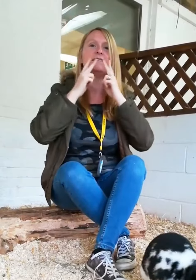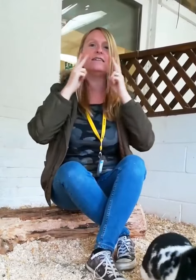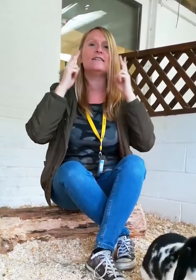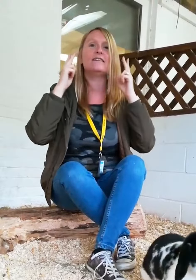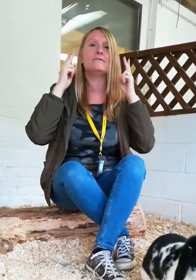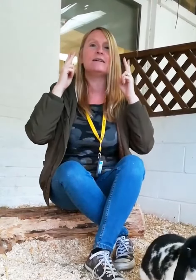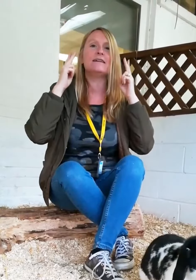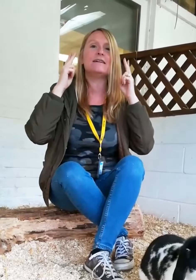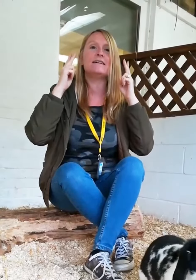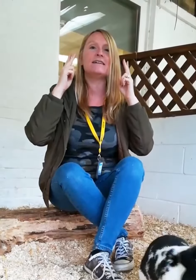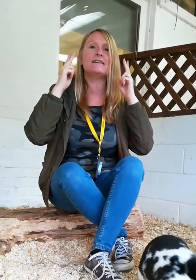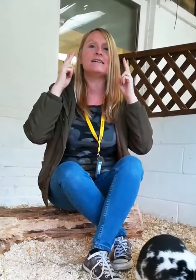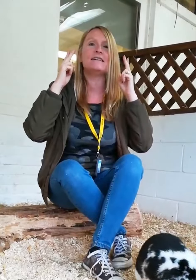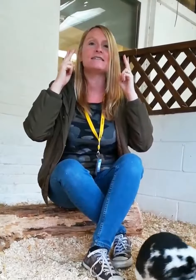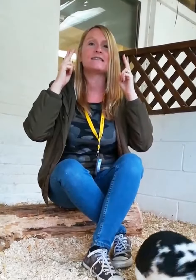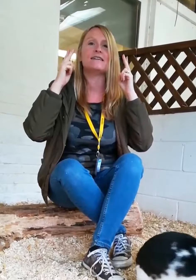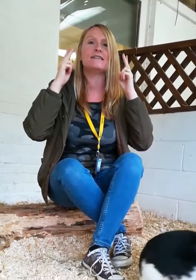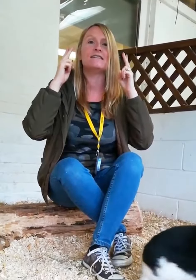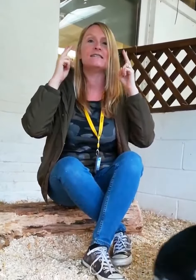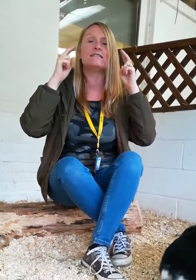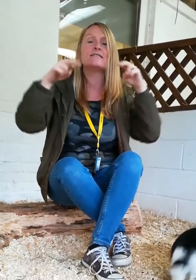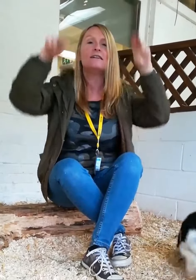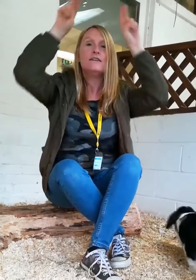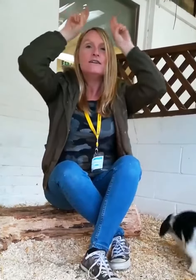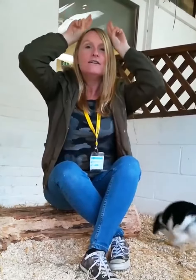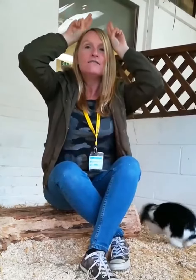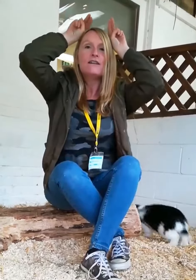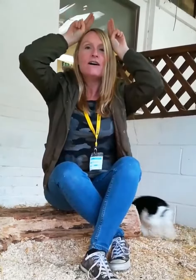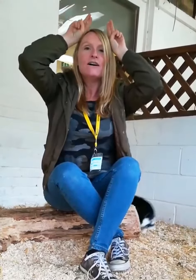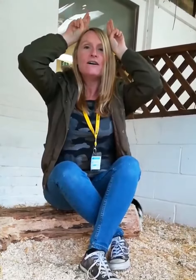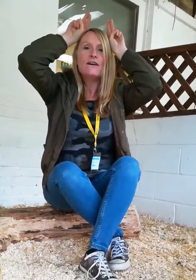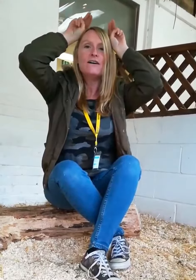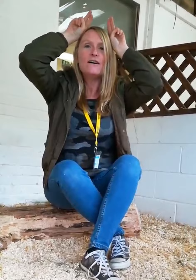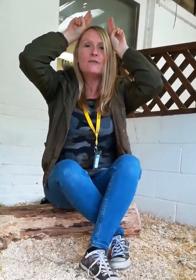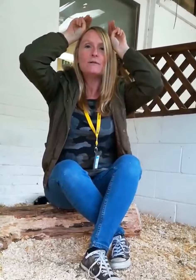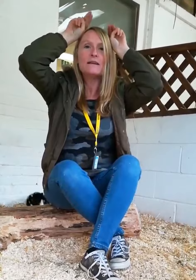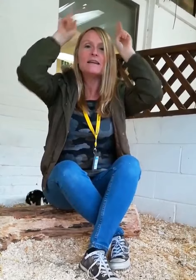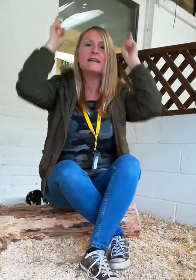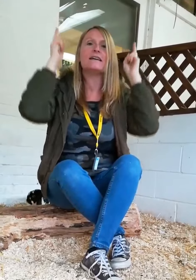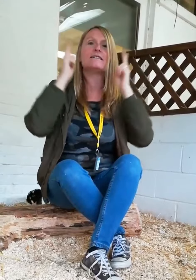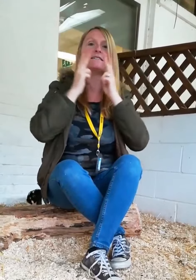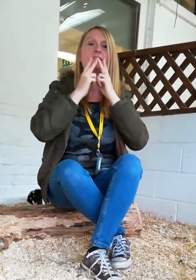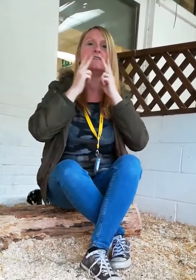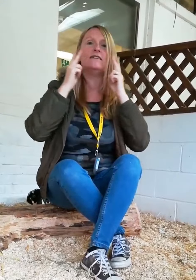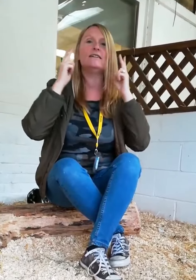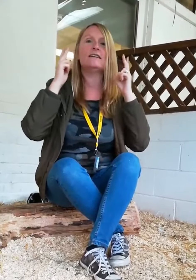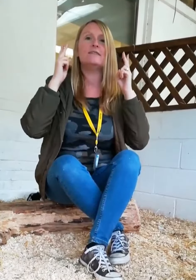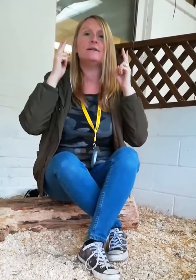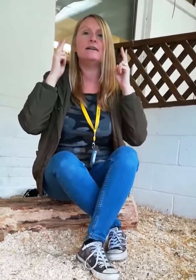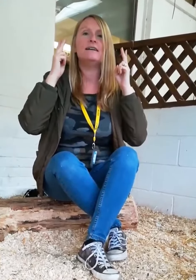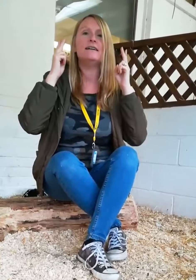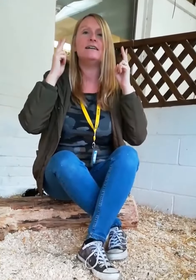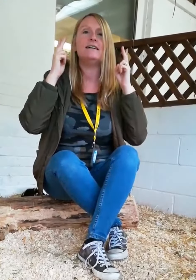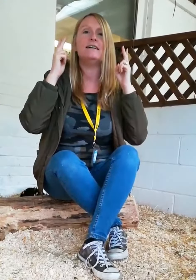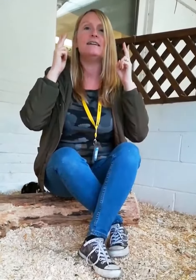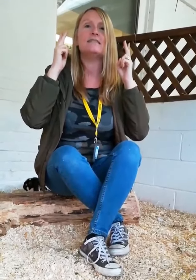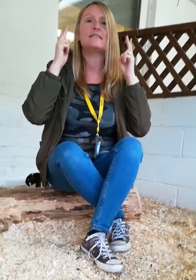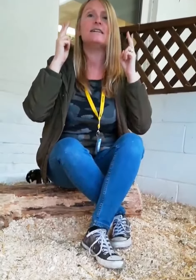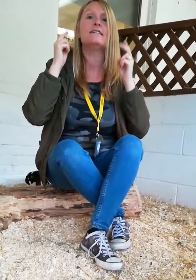curly whiskers. Floppy ears and curly whiskers.